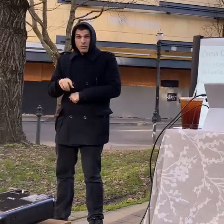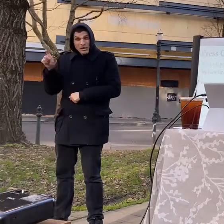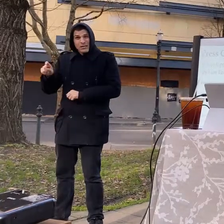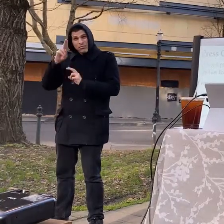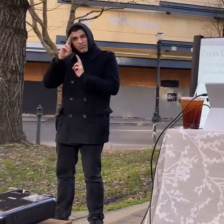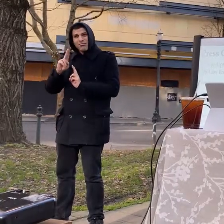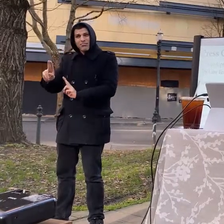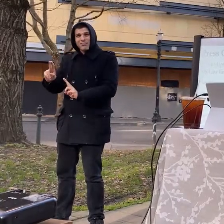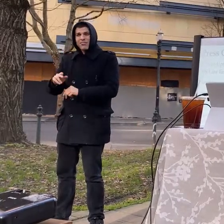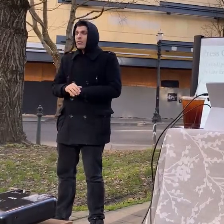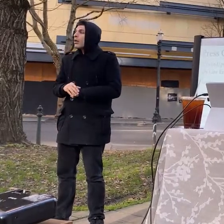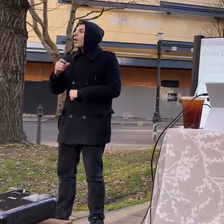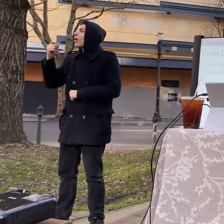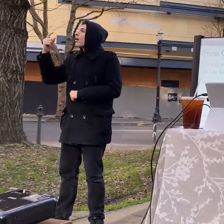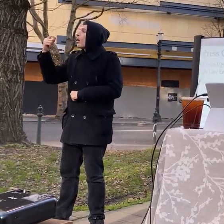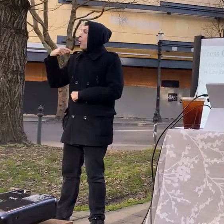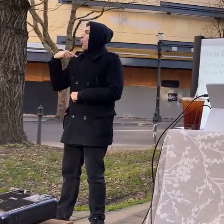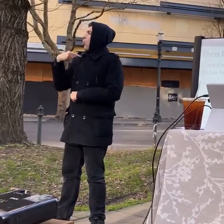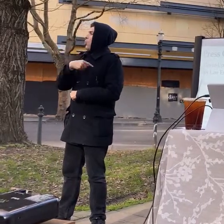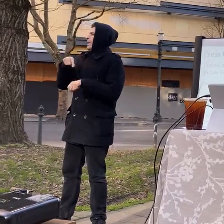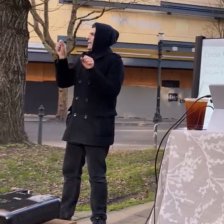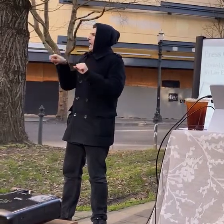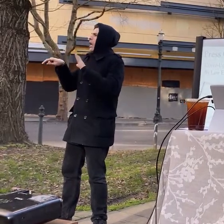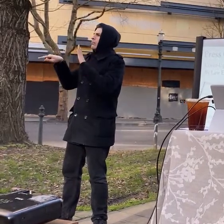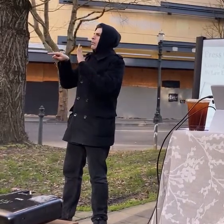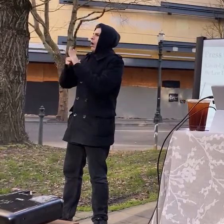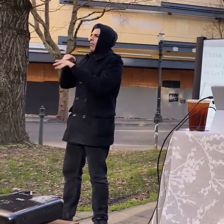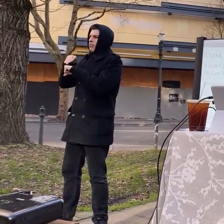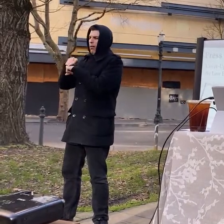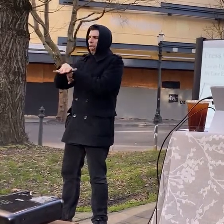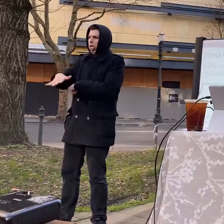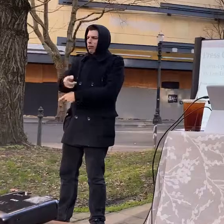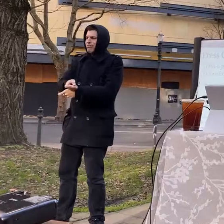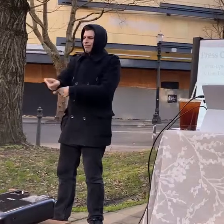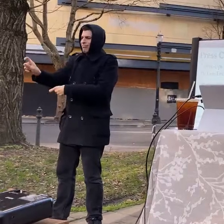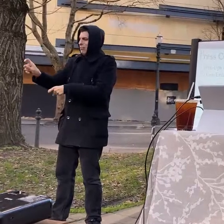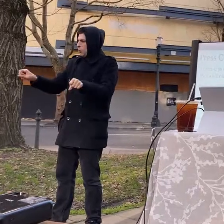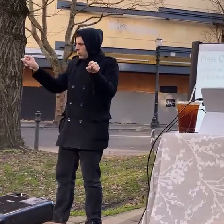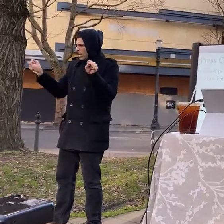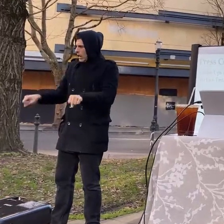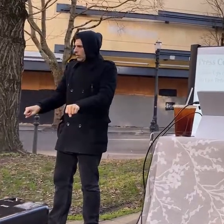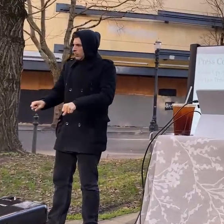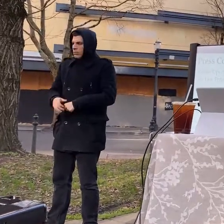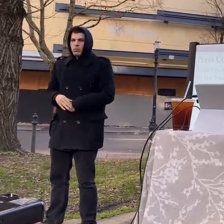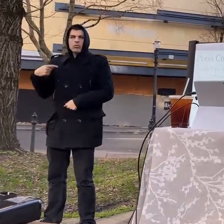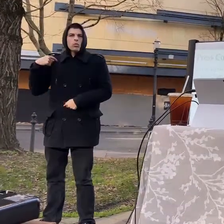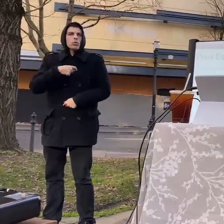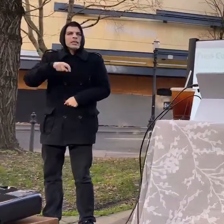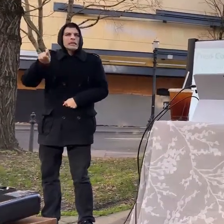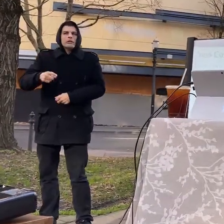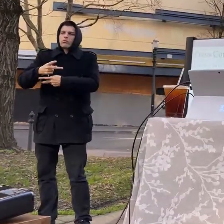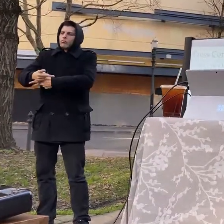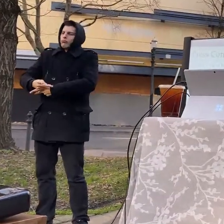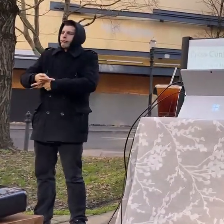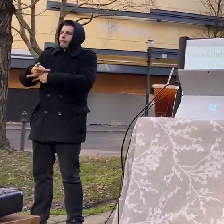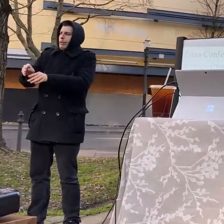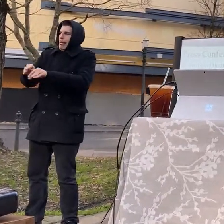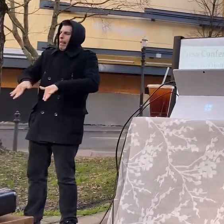in our language because water is sacred so that's how we acknowledge our land so